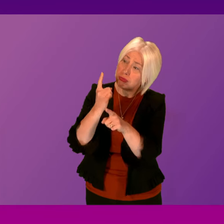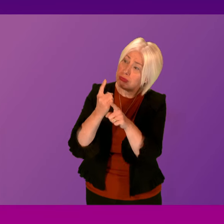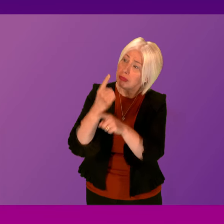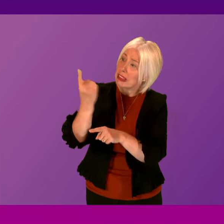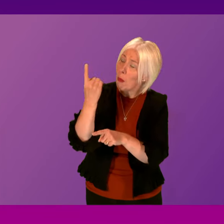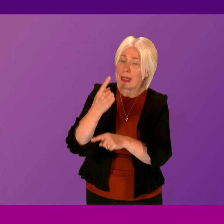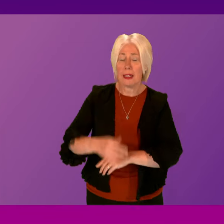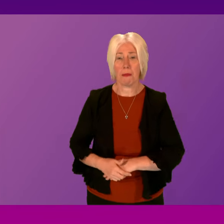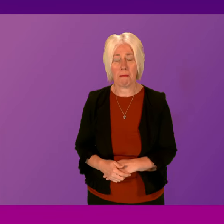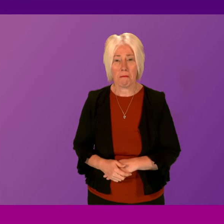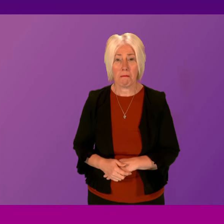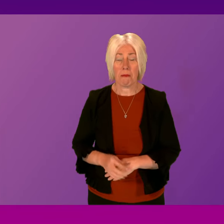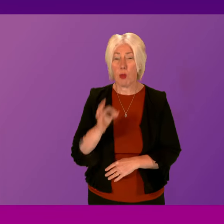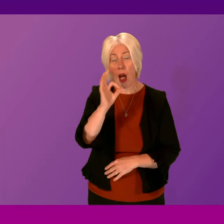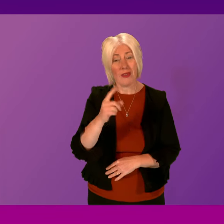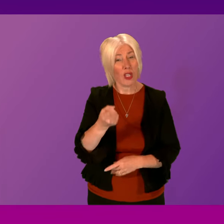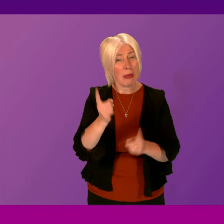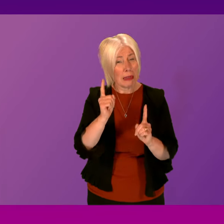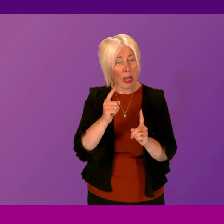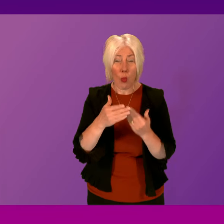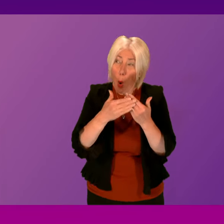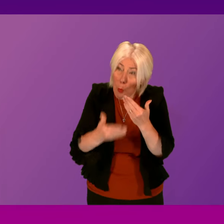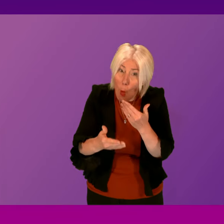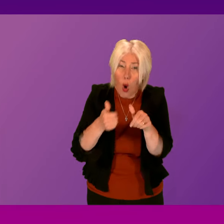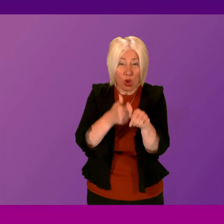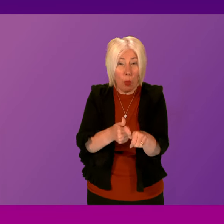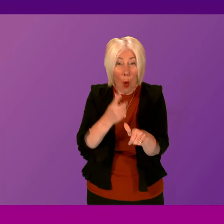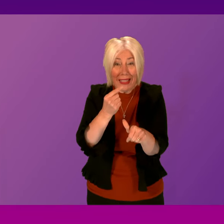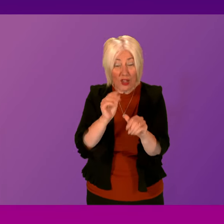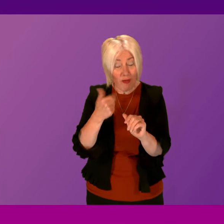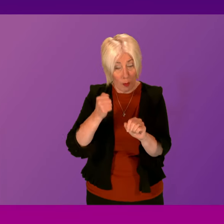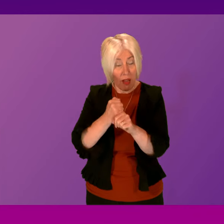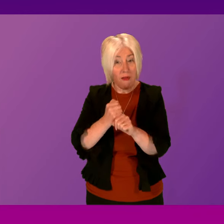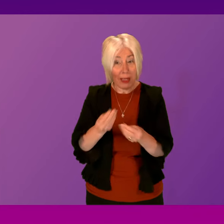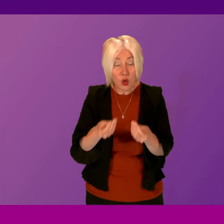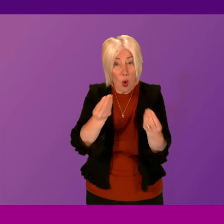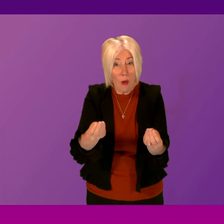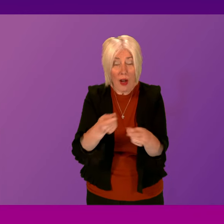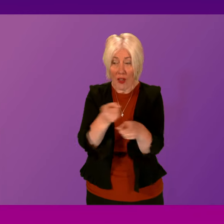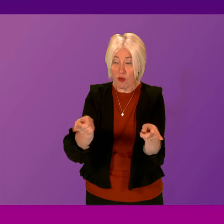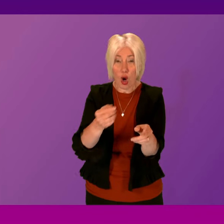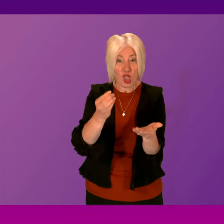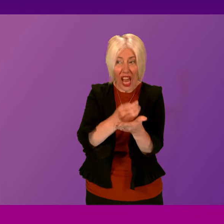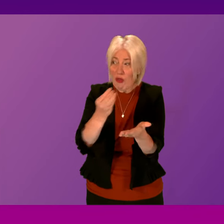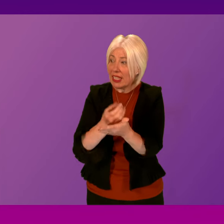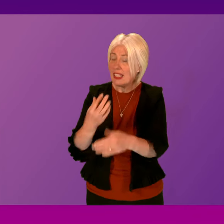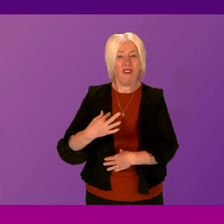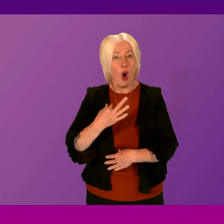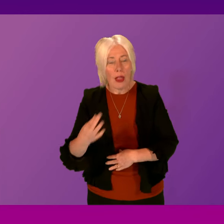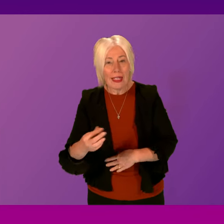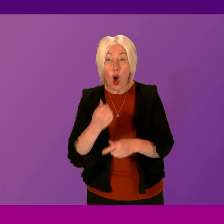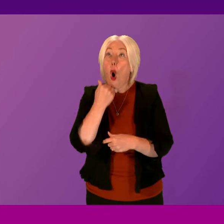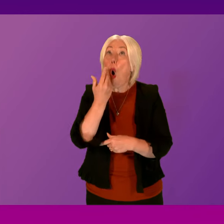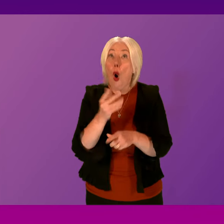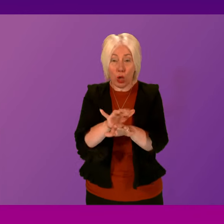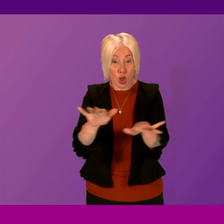someone. And can I ask the First Minister, what more support can the government offer, particularly those charities and volunteers who are always